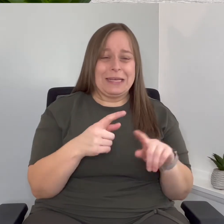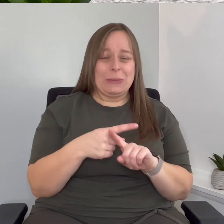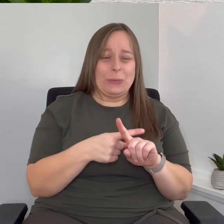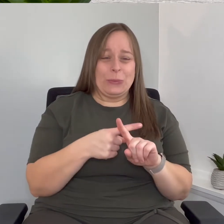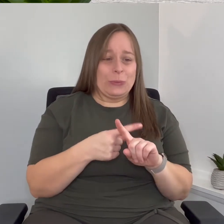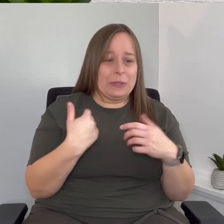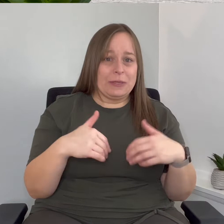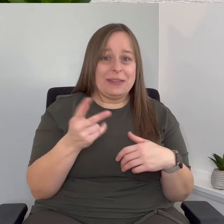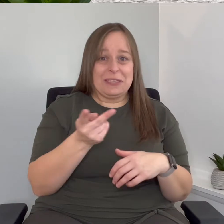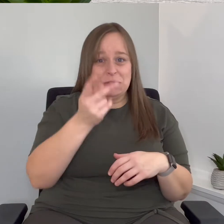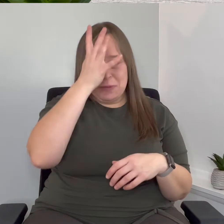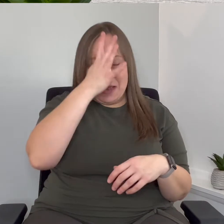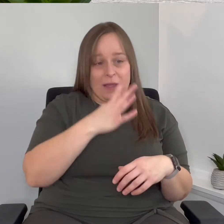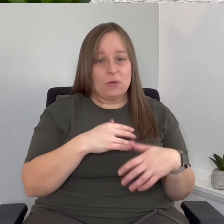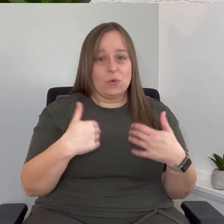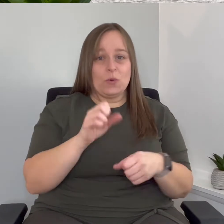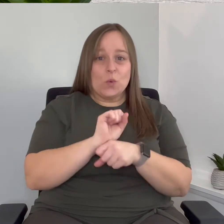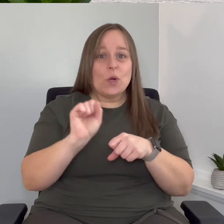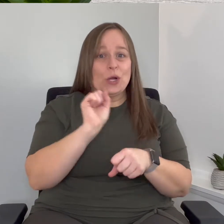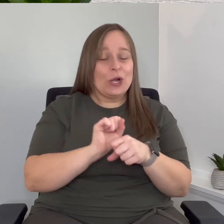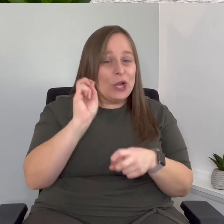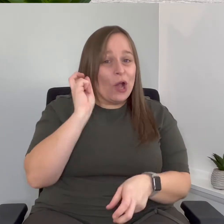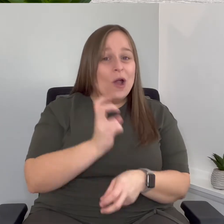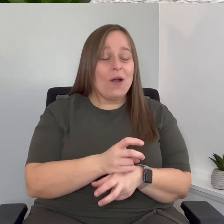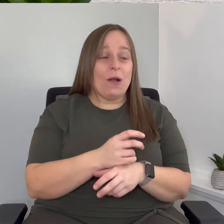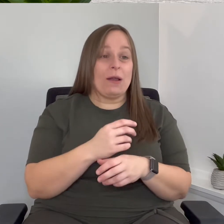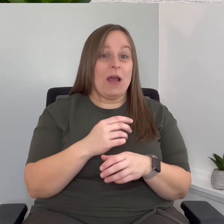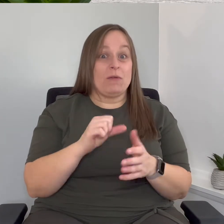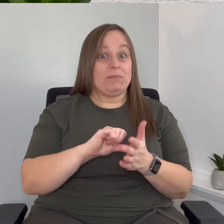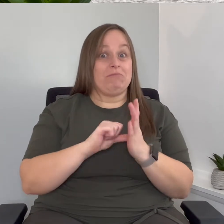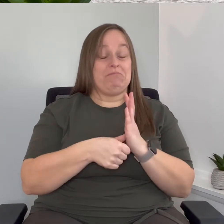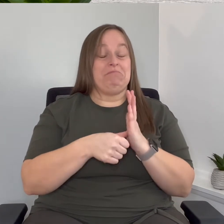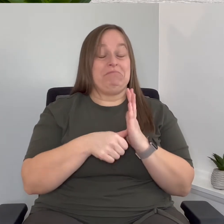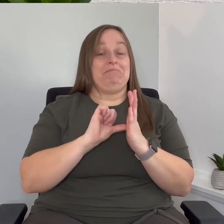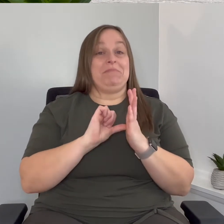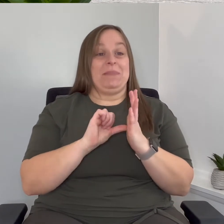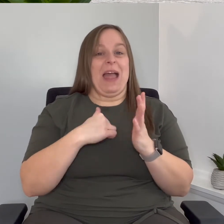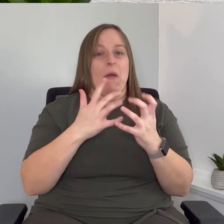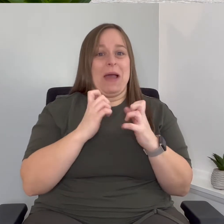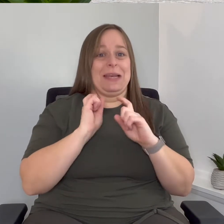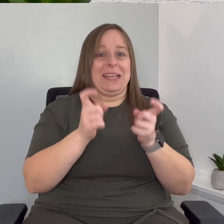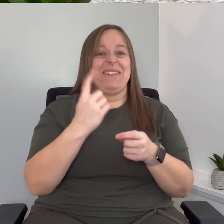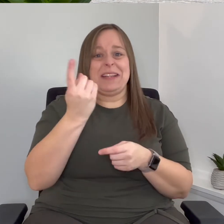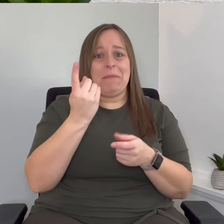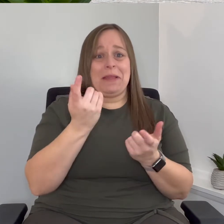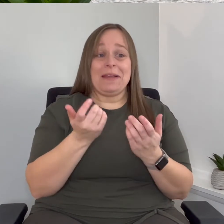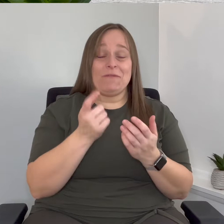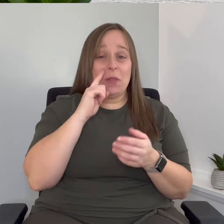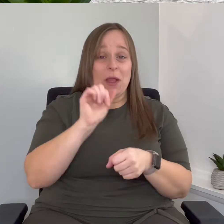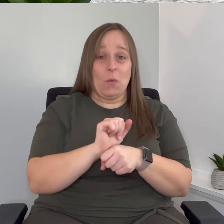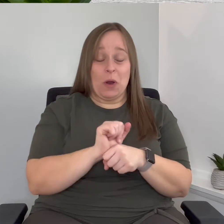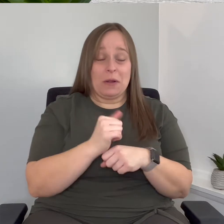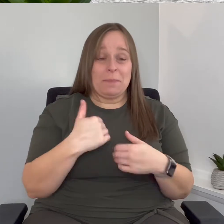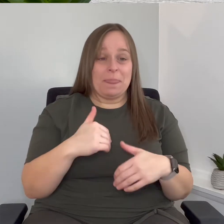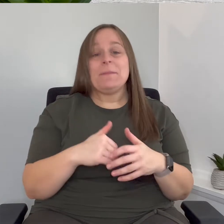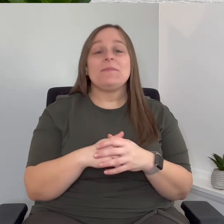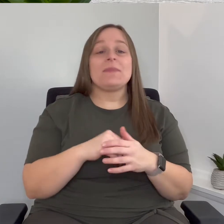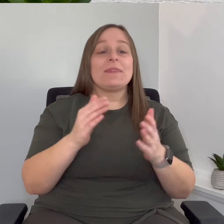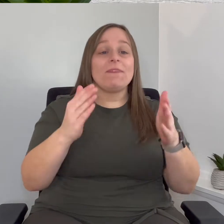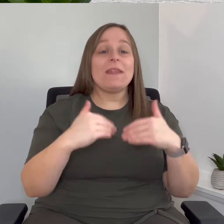these two guys were working their butts off and I wanted to give them something and then you'll see